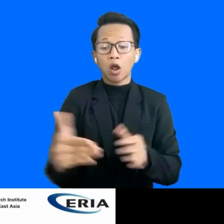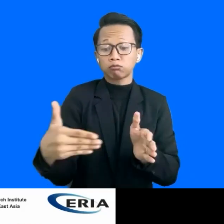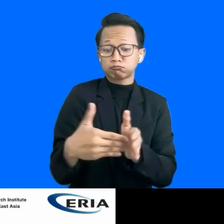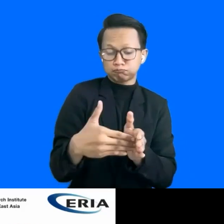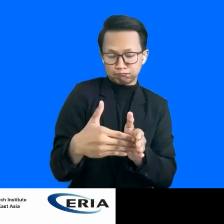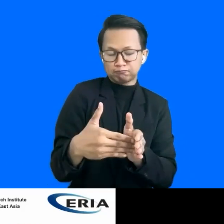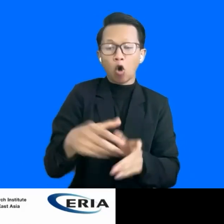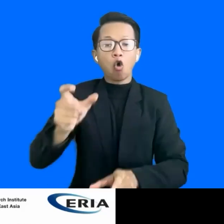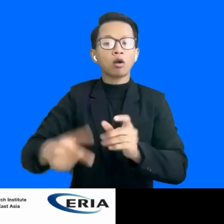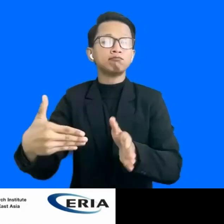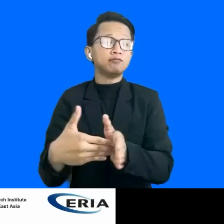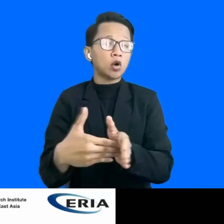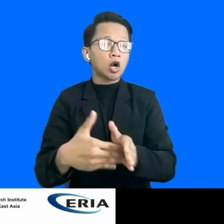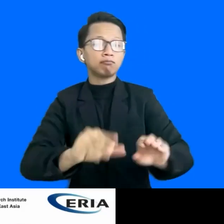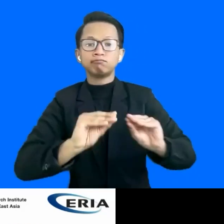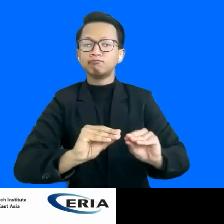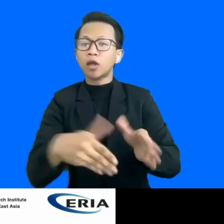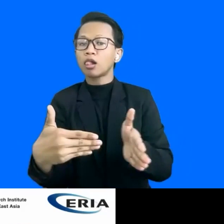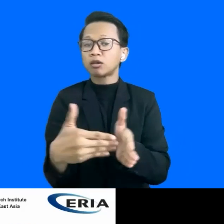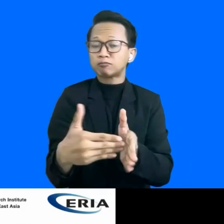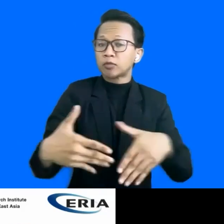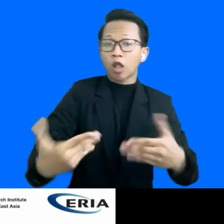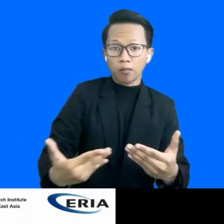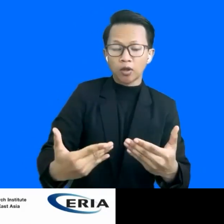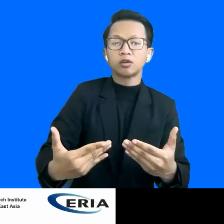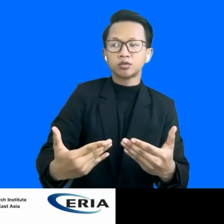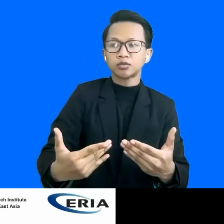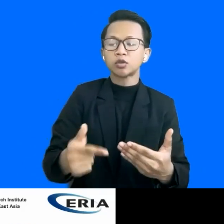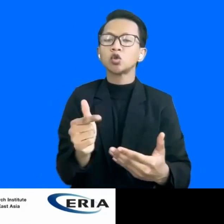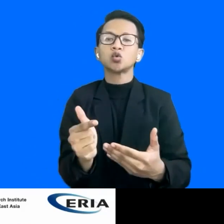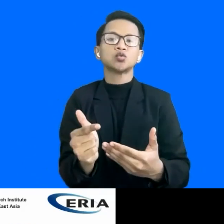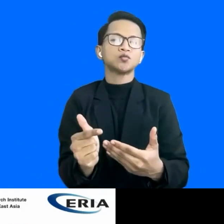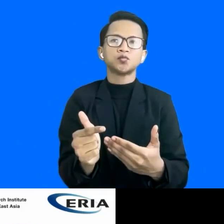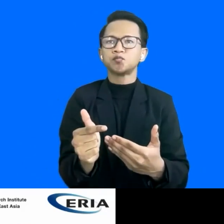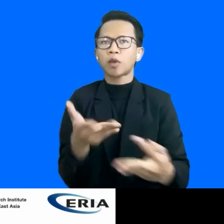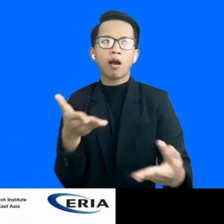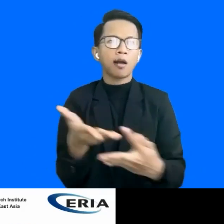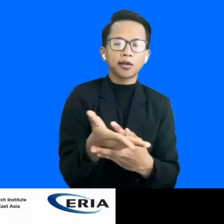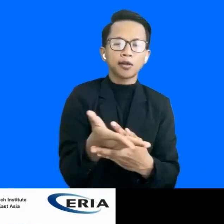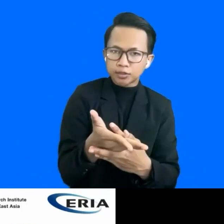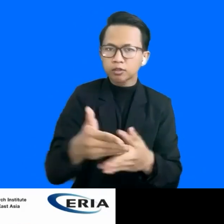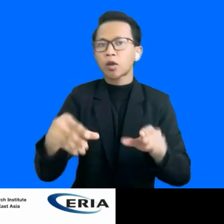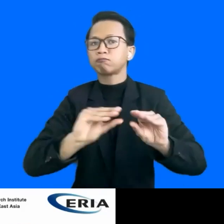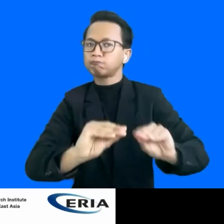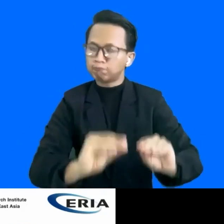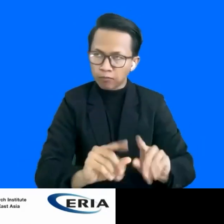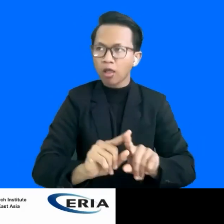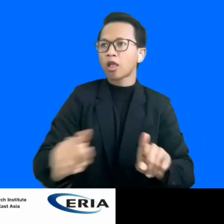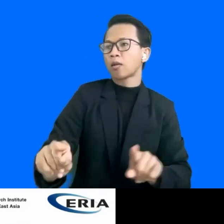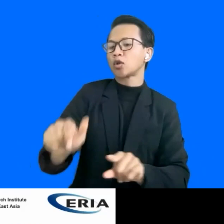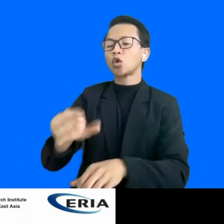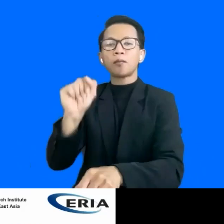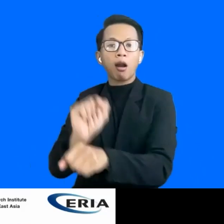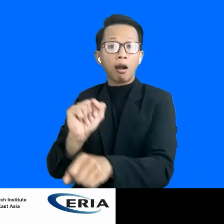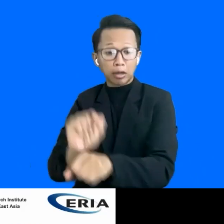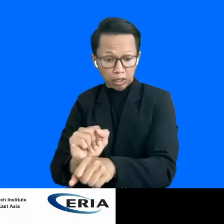by the persons with disabilities to have not also equal and equitable access to educations, but employment based in each